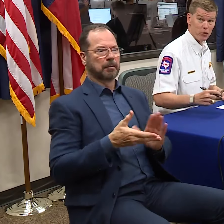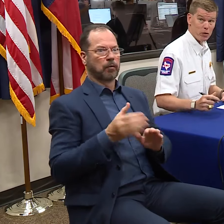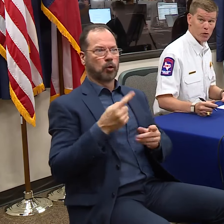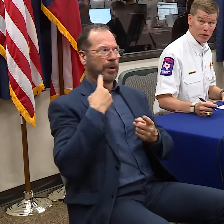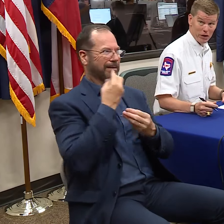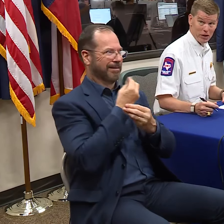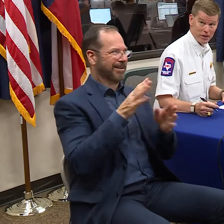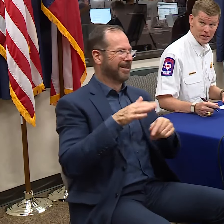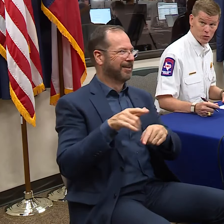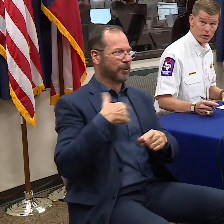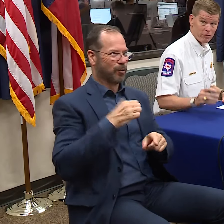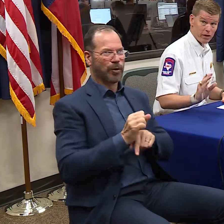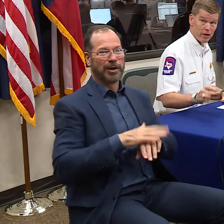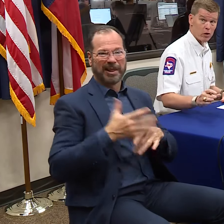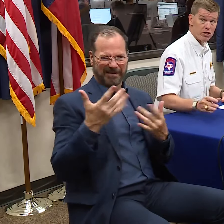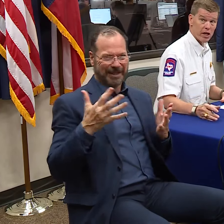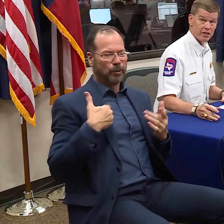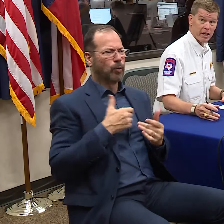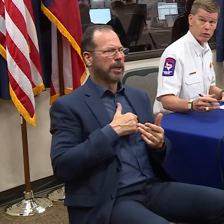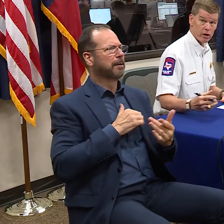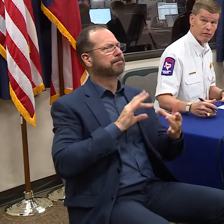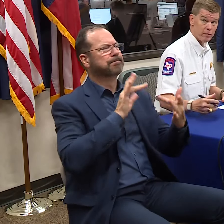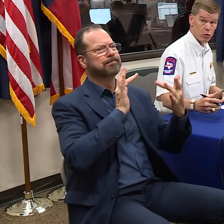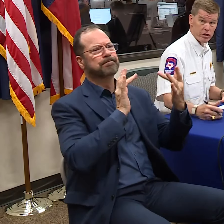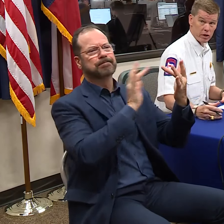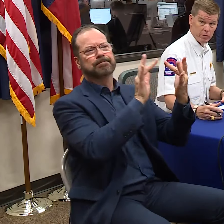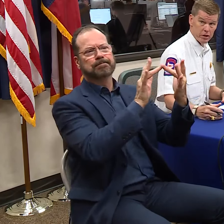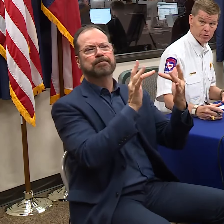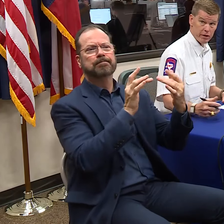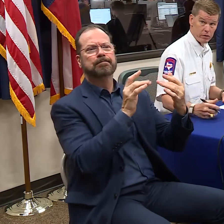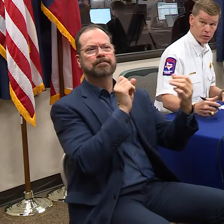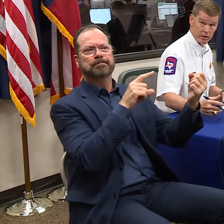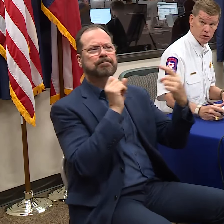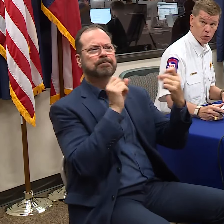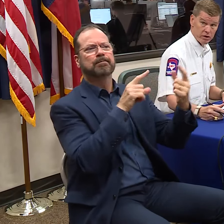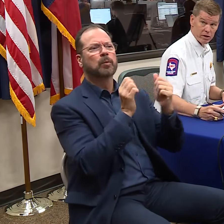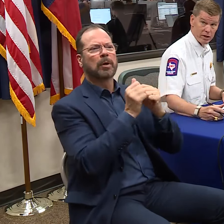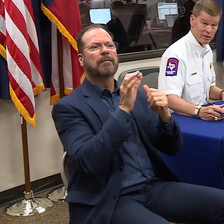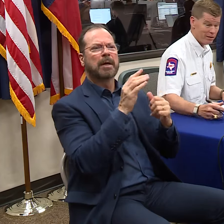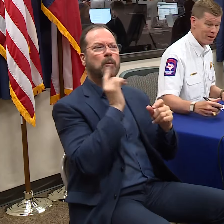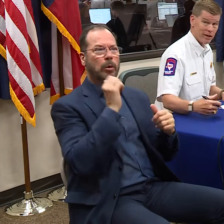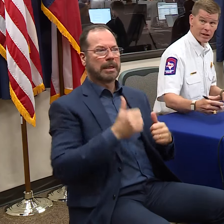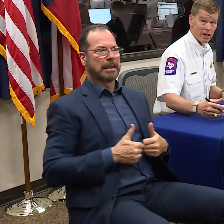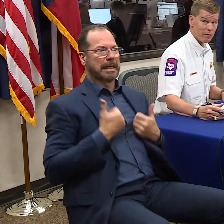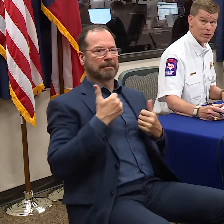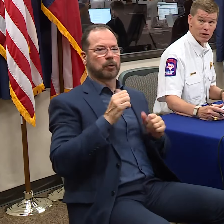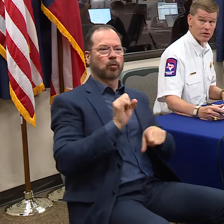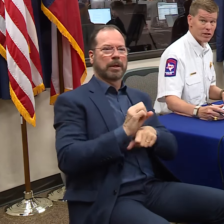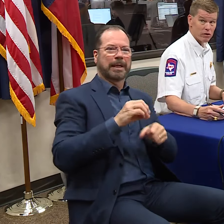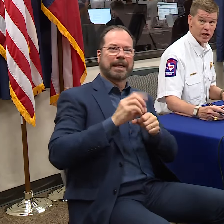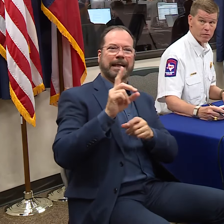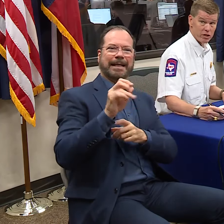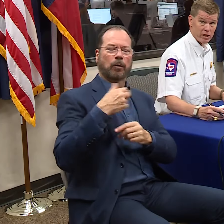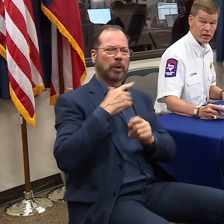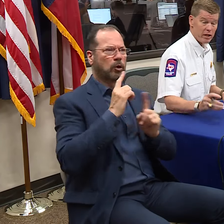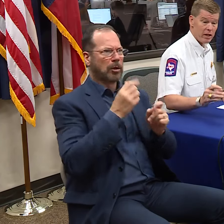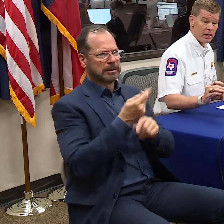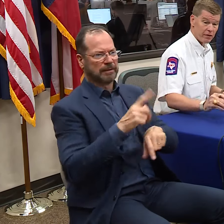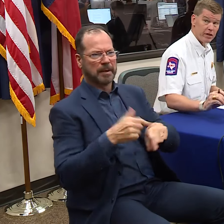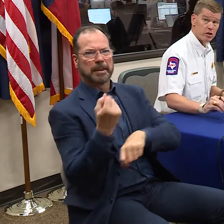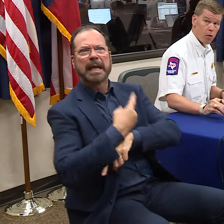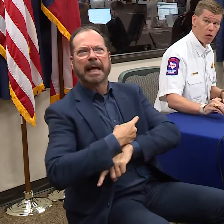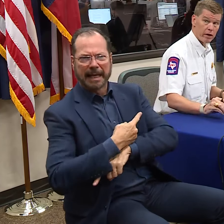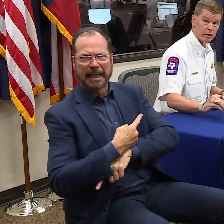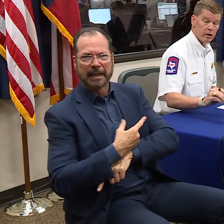let you all know that we were working on this. We are very close contact with our FEMA regional administrator who lives and works in Denton. He and I have been talking several times a day.